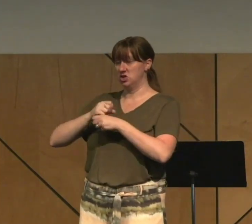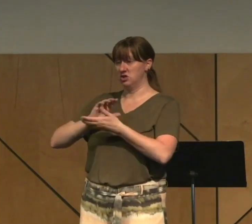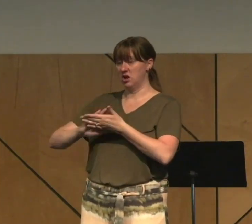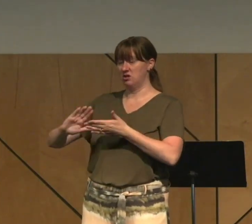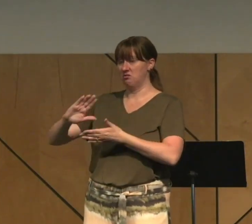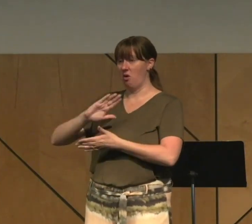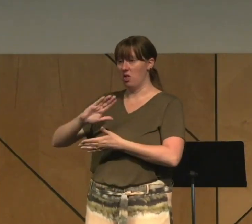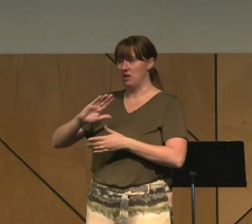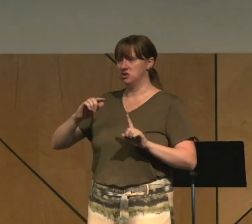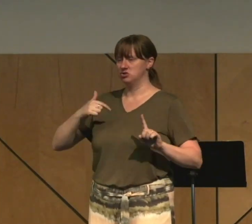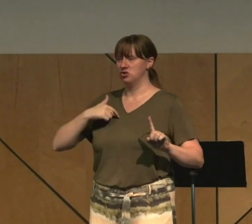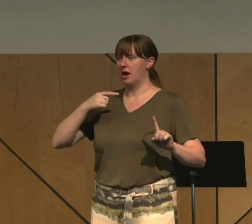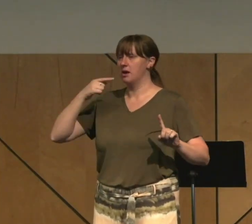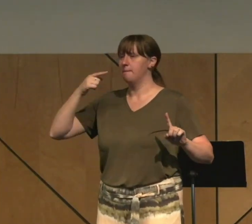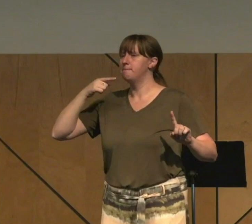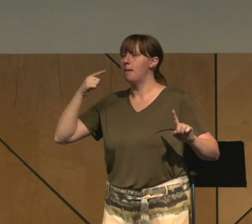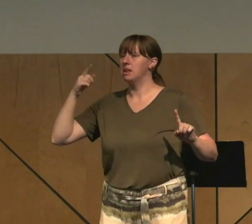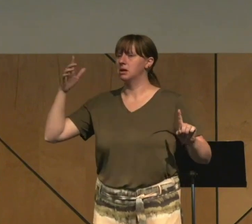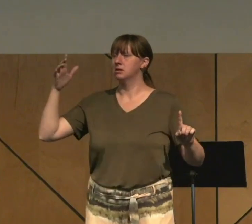I had a porn addiction.